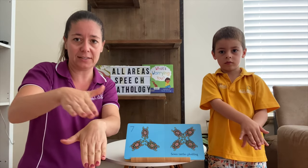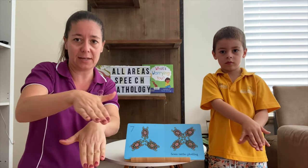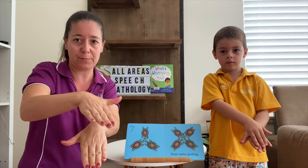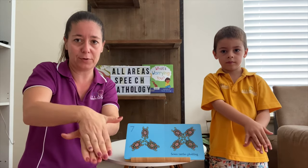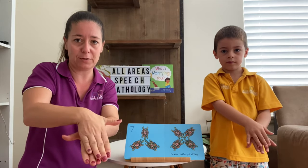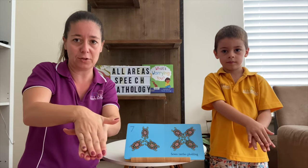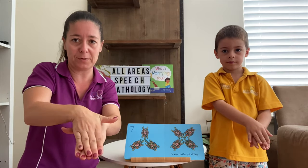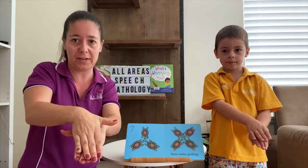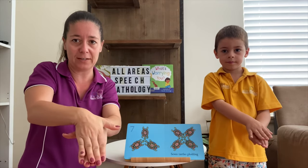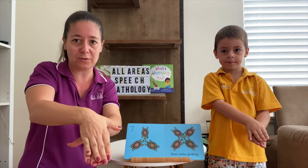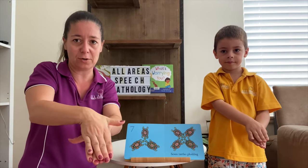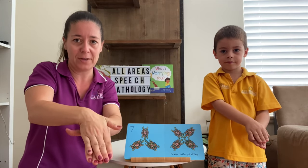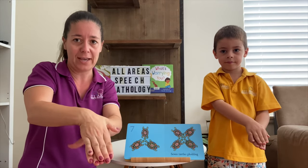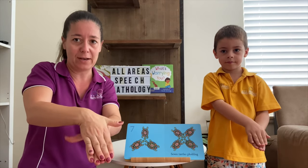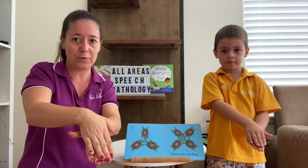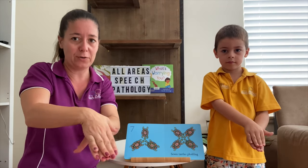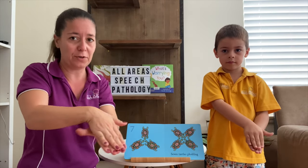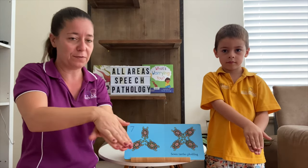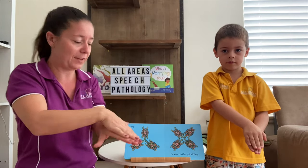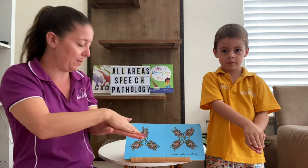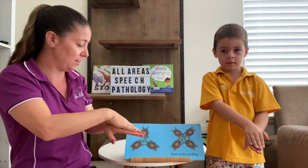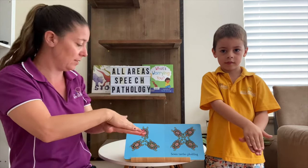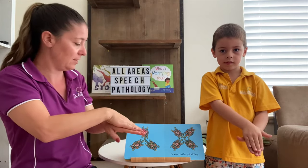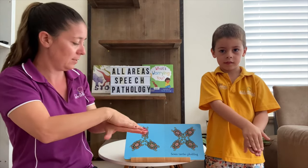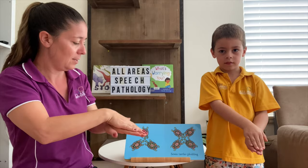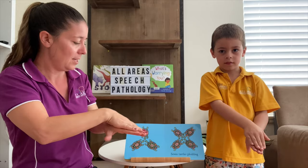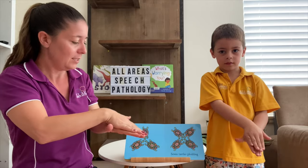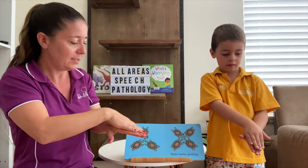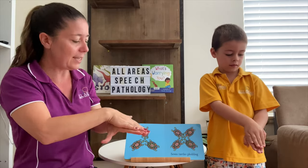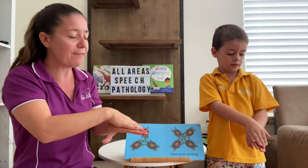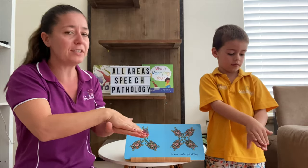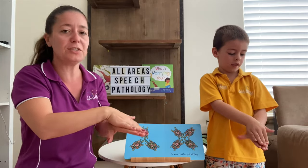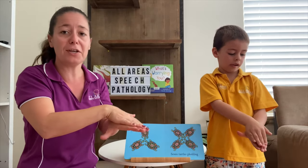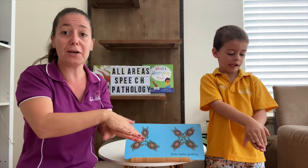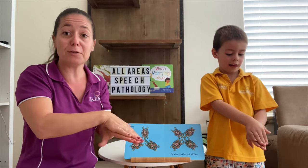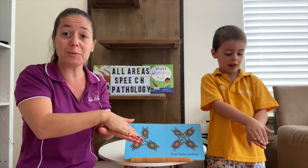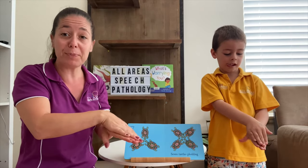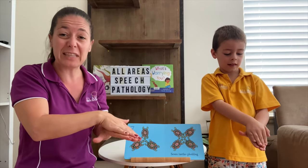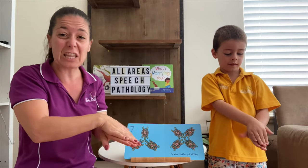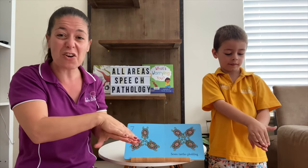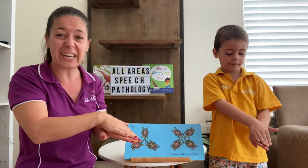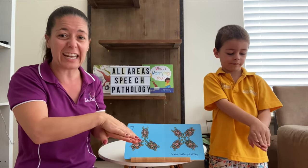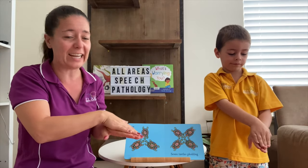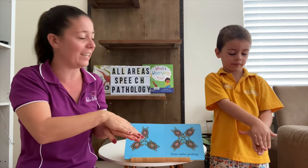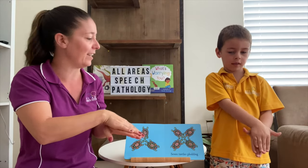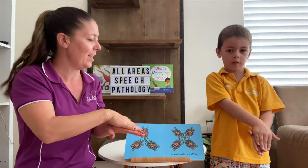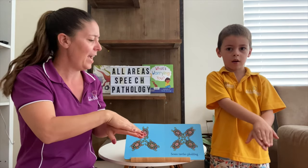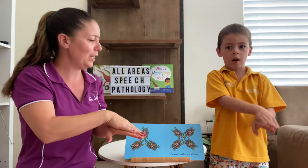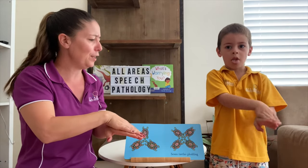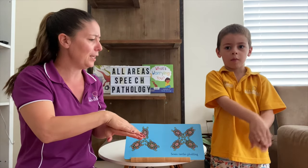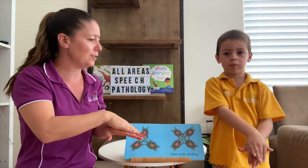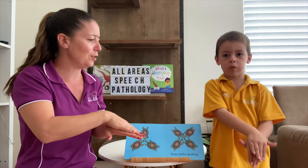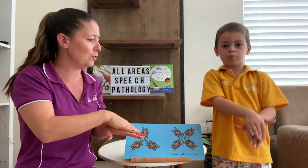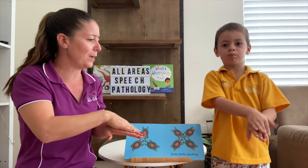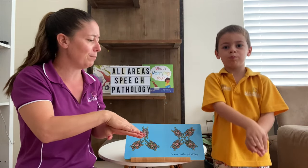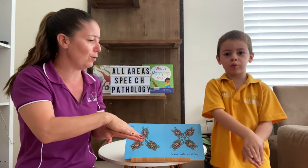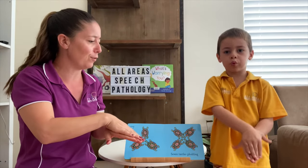and put your dominant hand on top and wiggle your flippers. Seven turtles plodding. How do you think a turtle might plod?